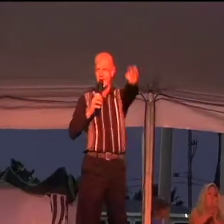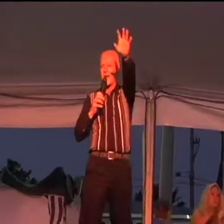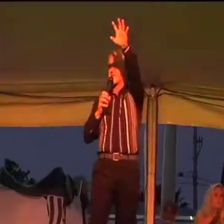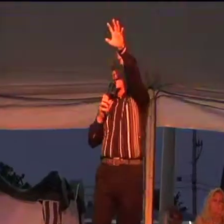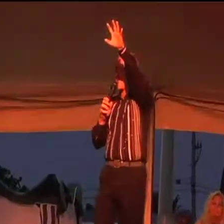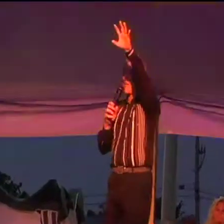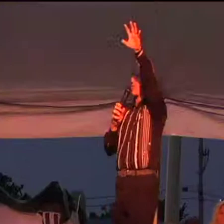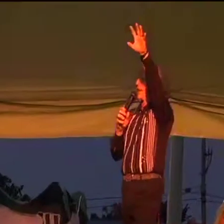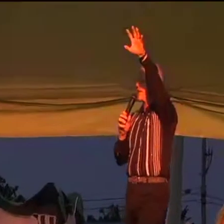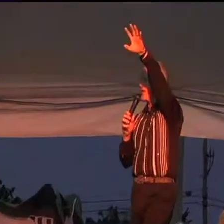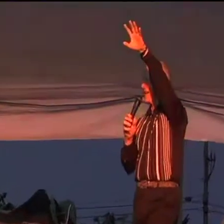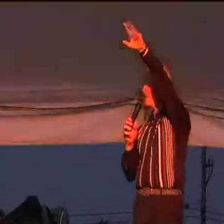We'll catch you guys next year, okay